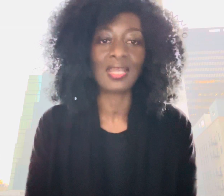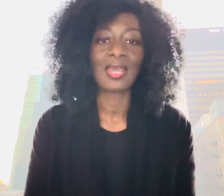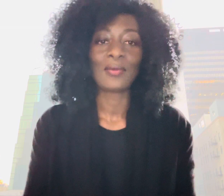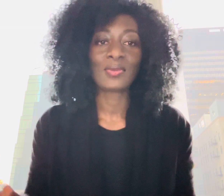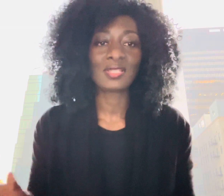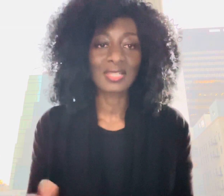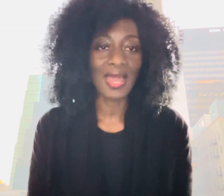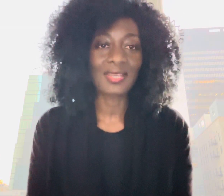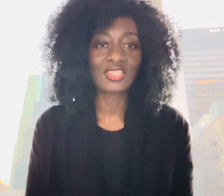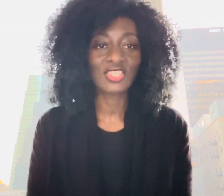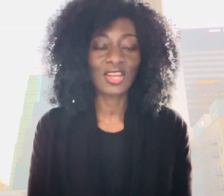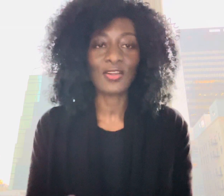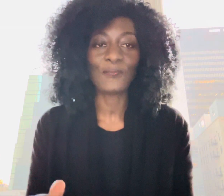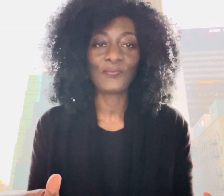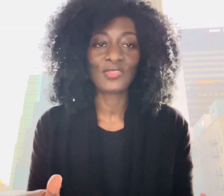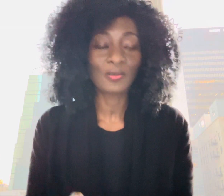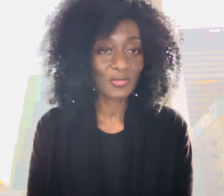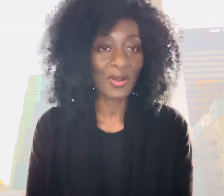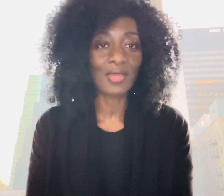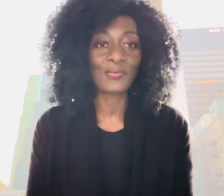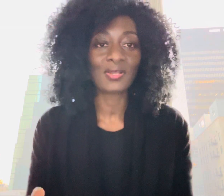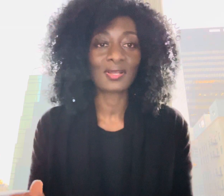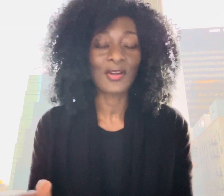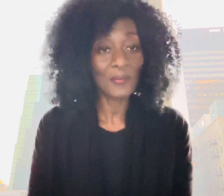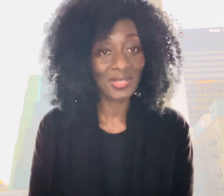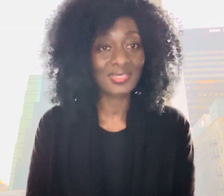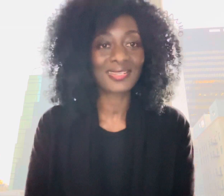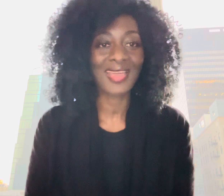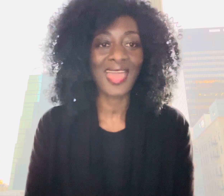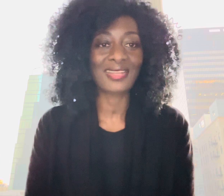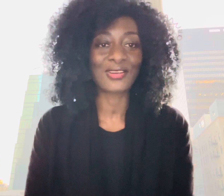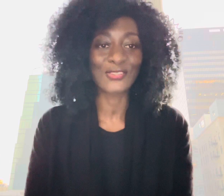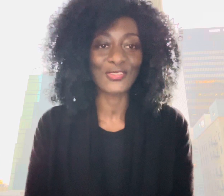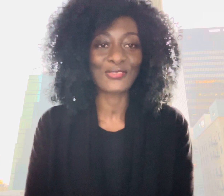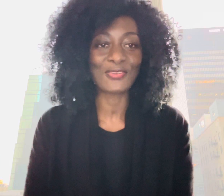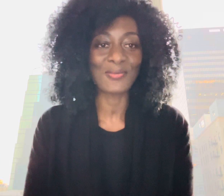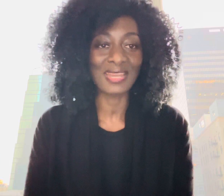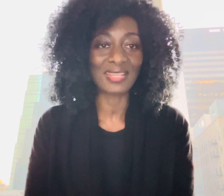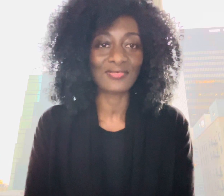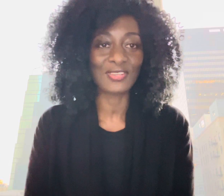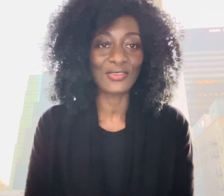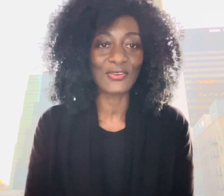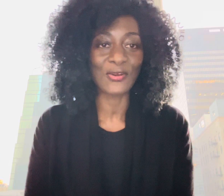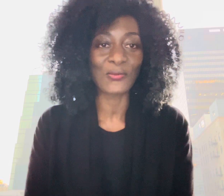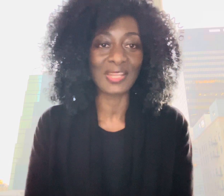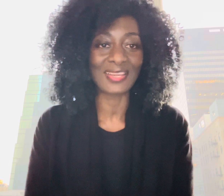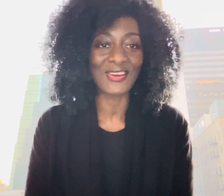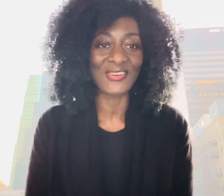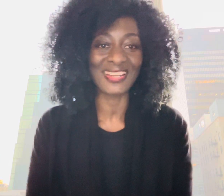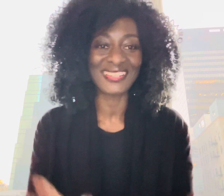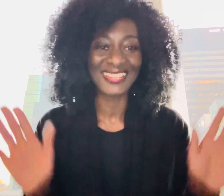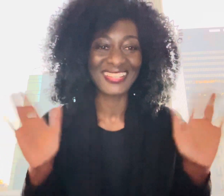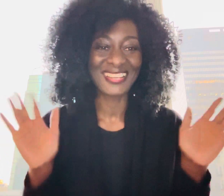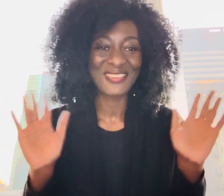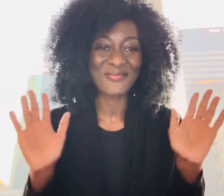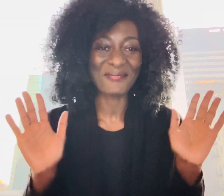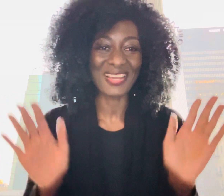please like share subscribe comment and I'll talk to you in my next video god willing all right you